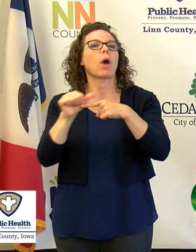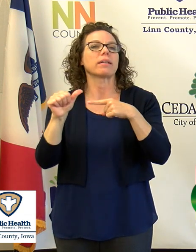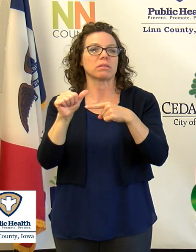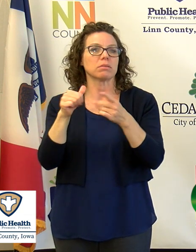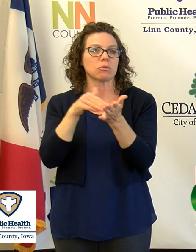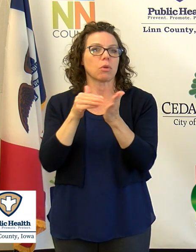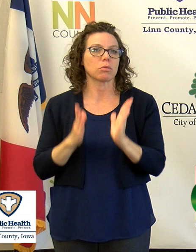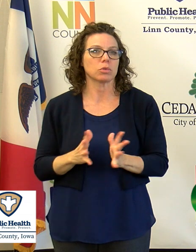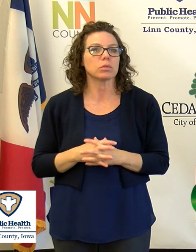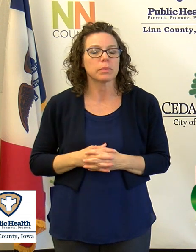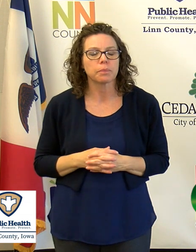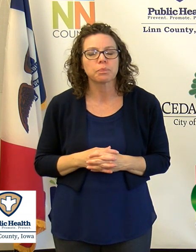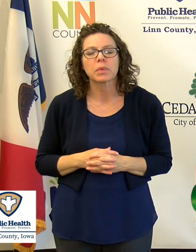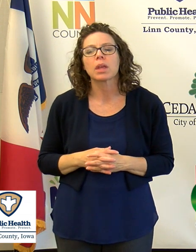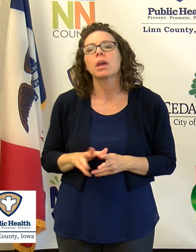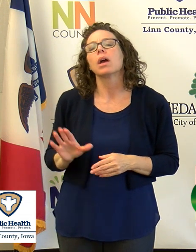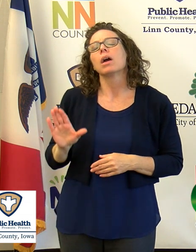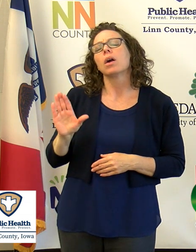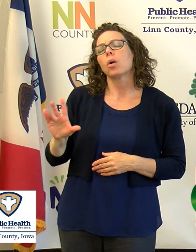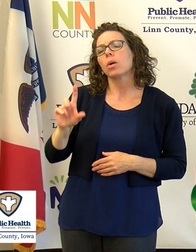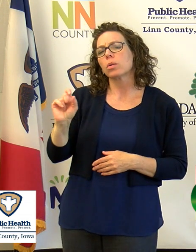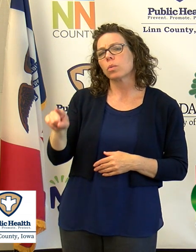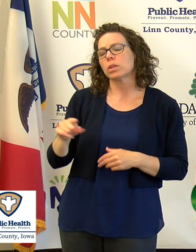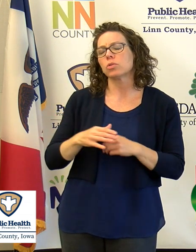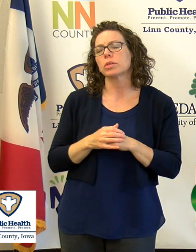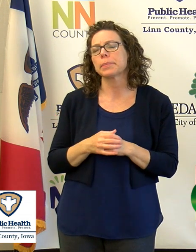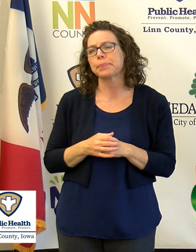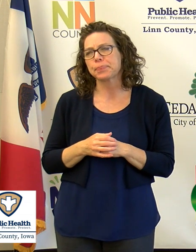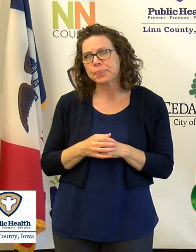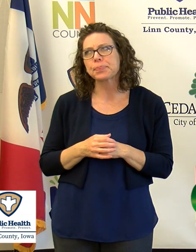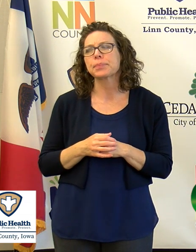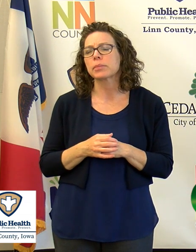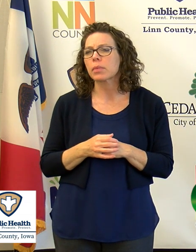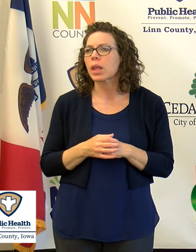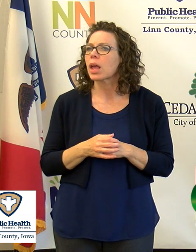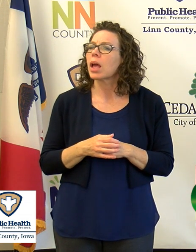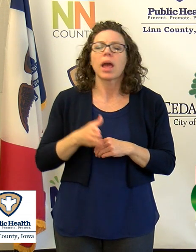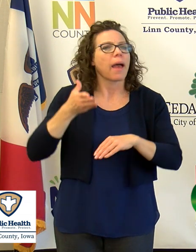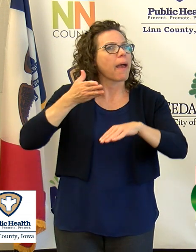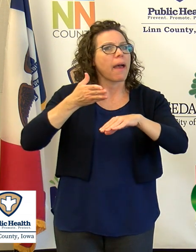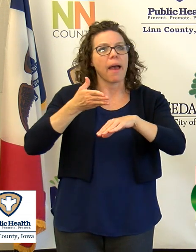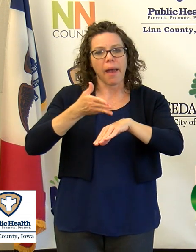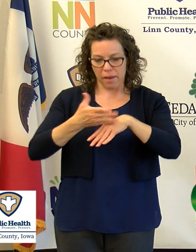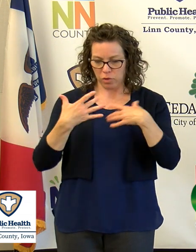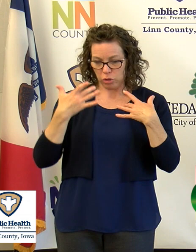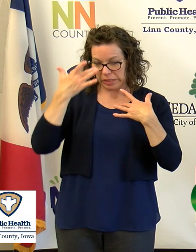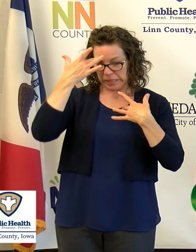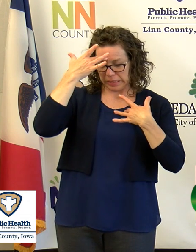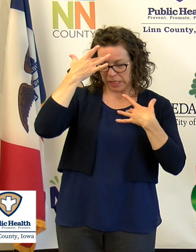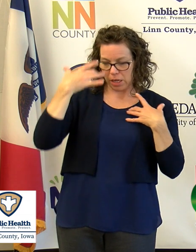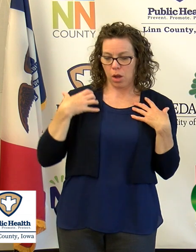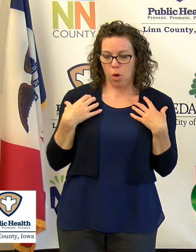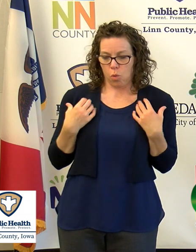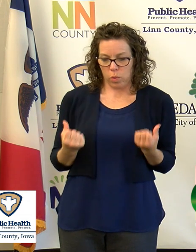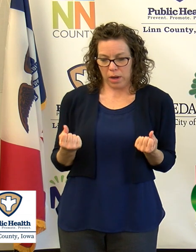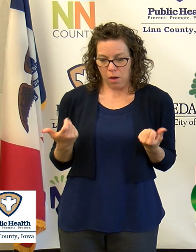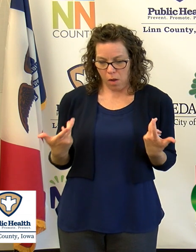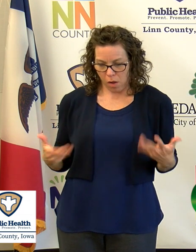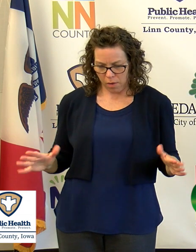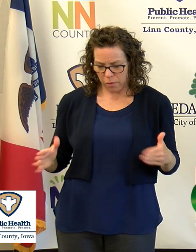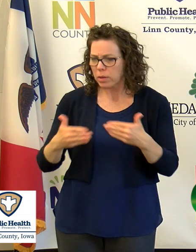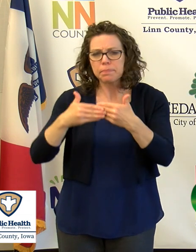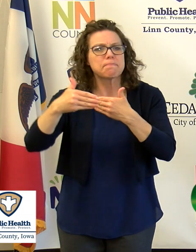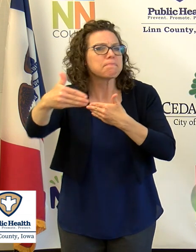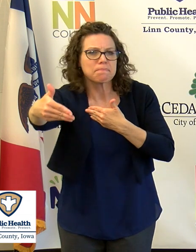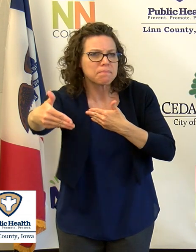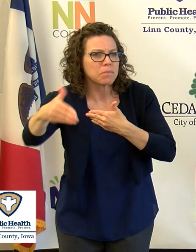So the question you're asking, I think we haven't seen the after effects of this. There's a lot of speculation in the medical